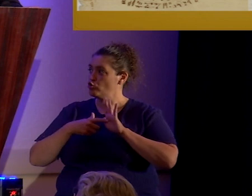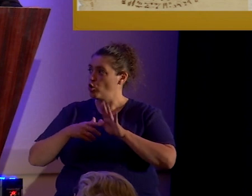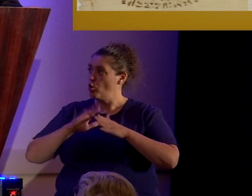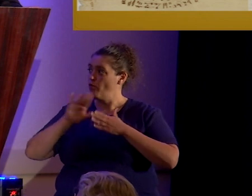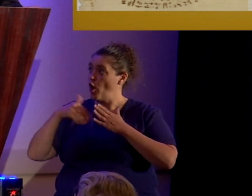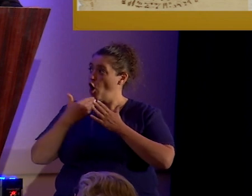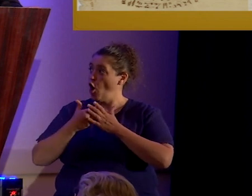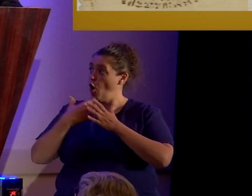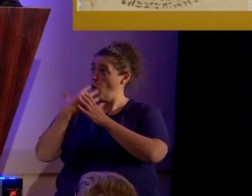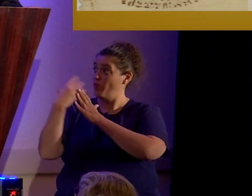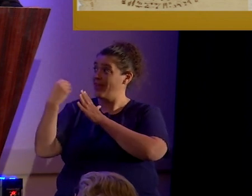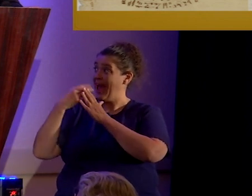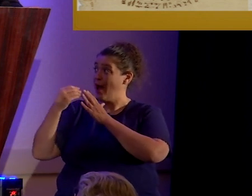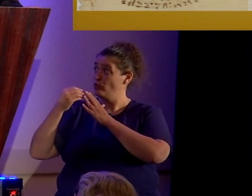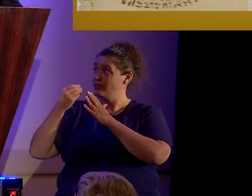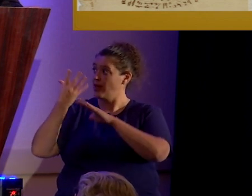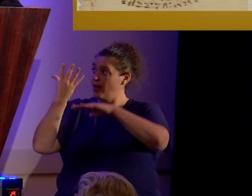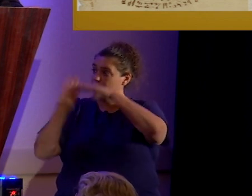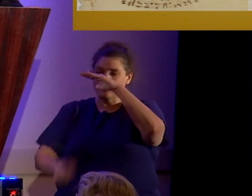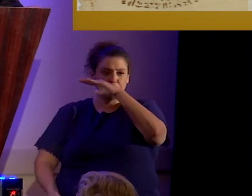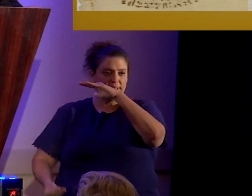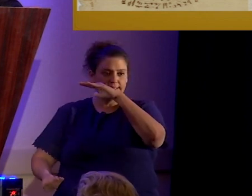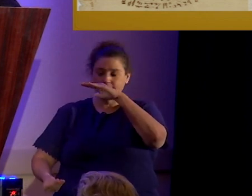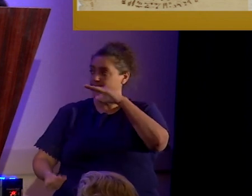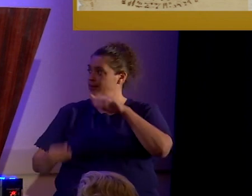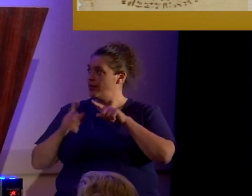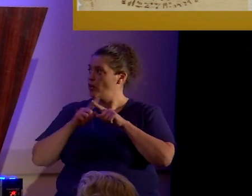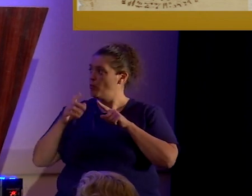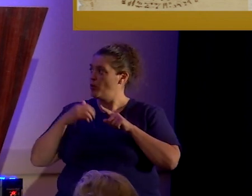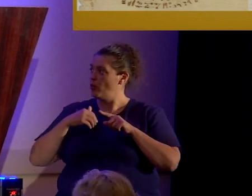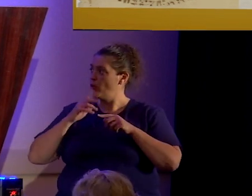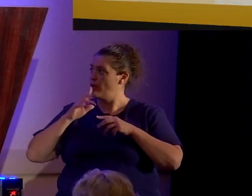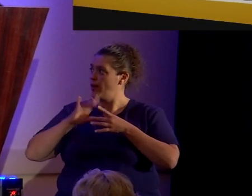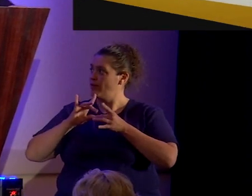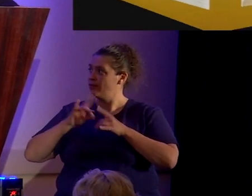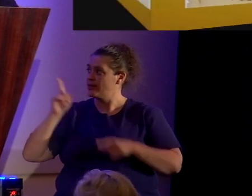the outside is missing, whereas we have text here.